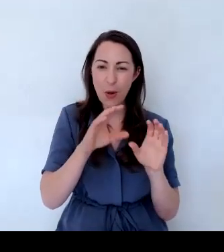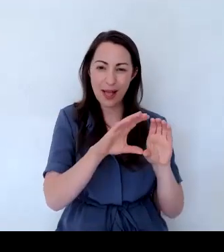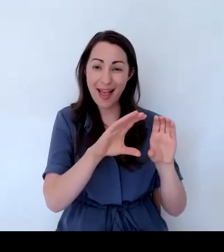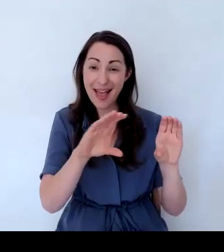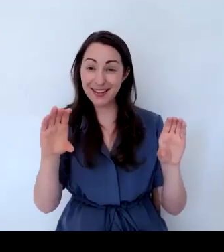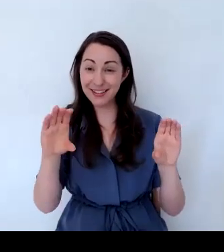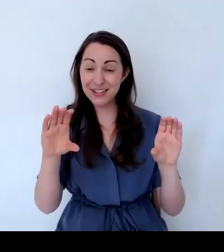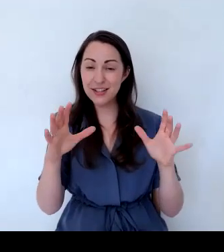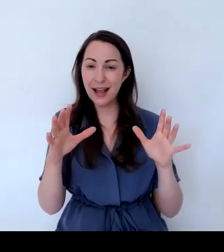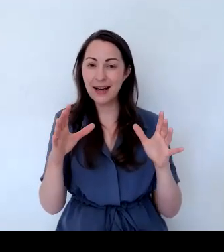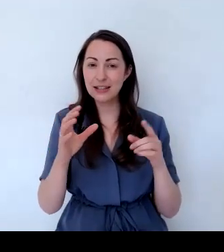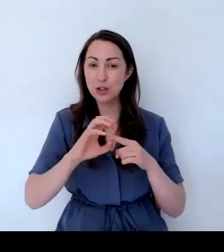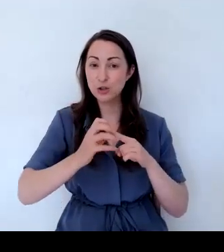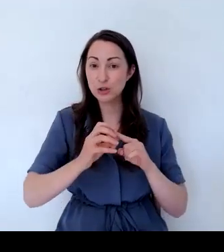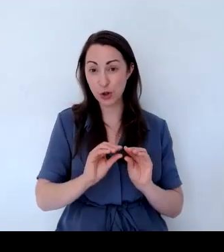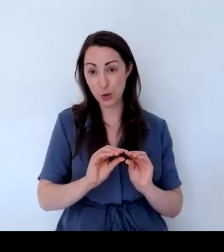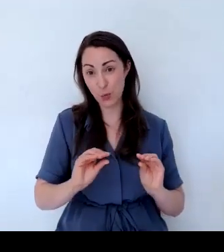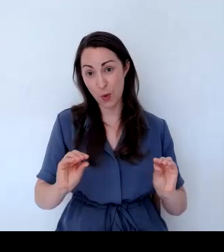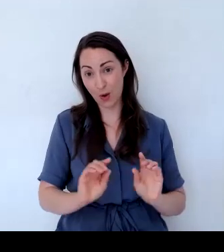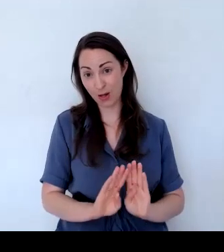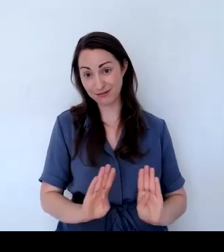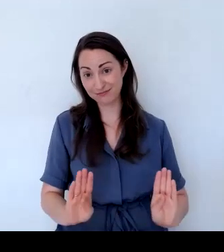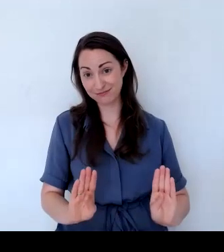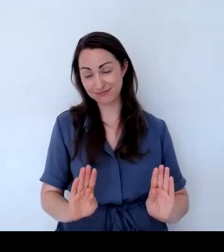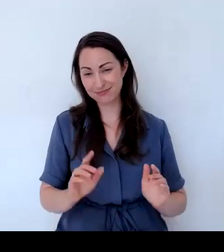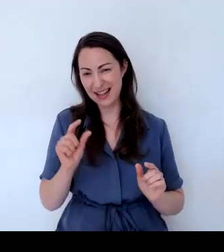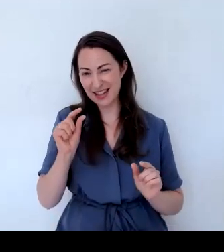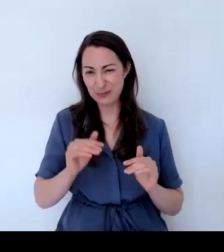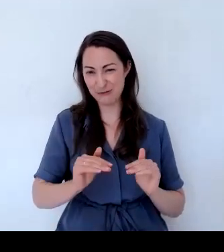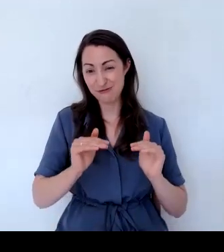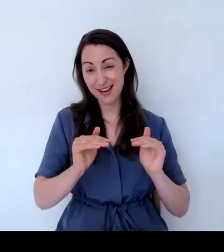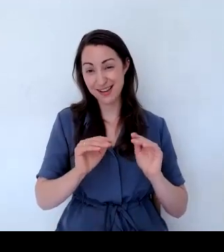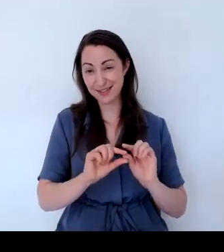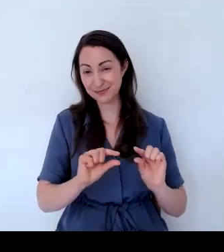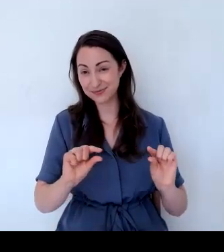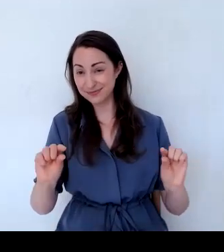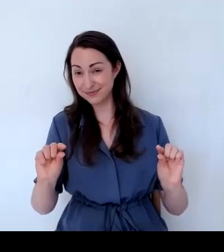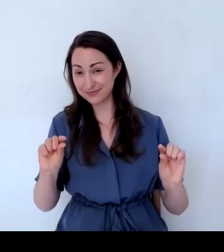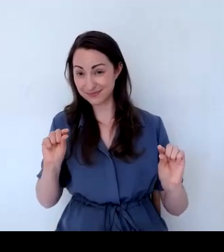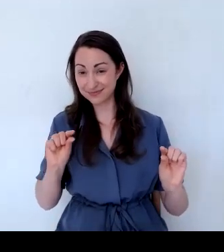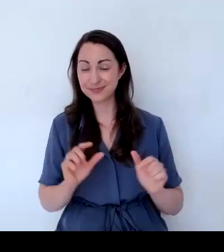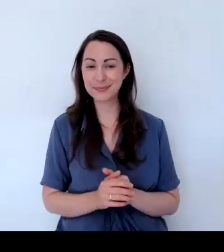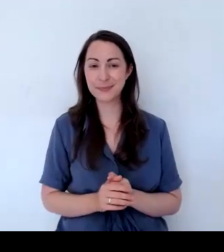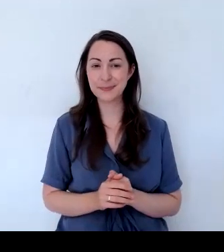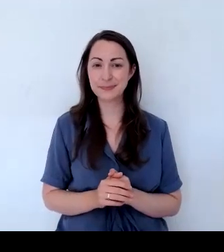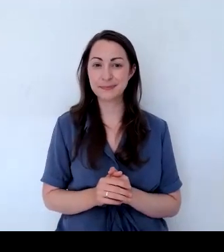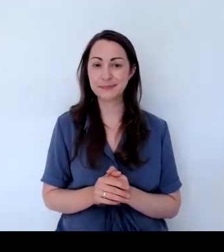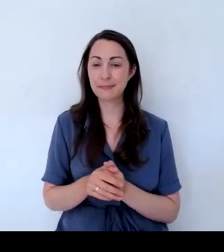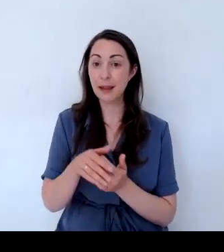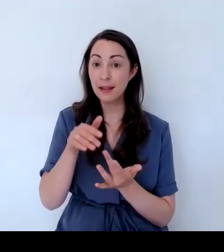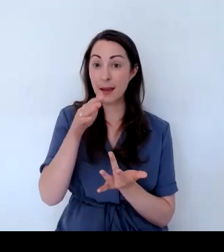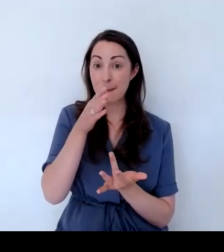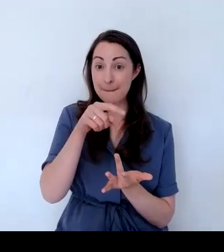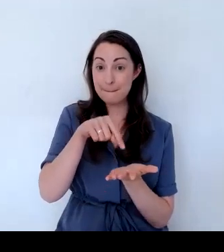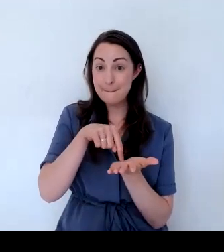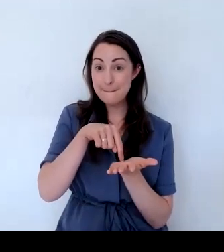wall, almost like a raised stone wall, both sides. And in the middle, we filled that